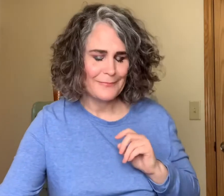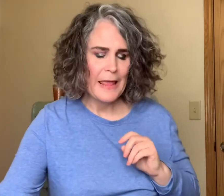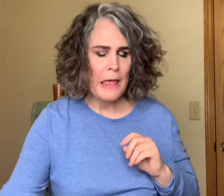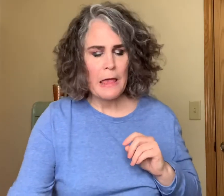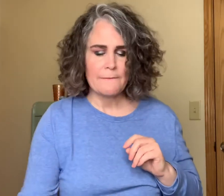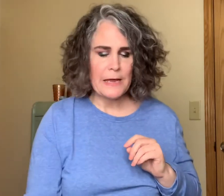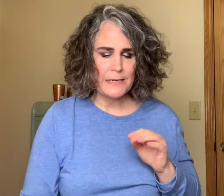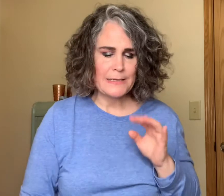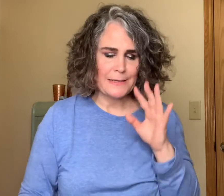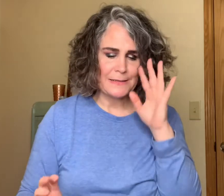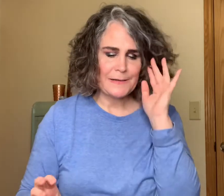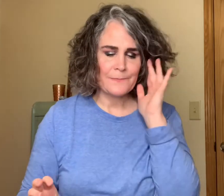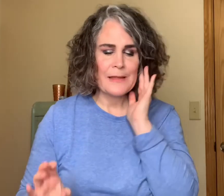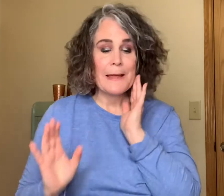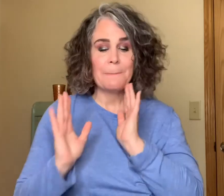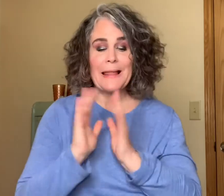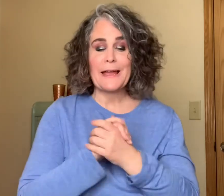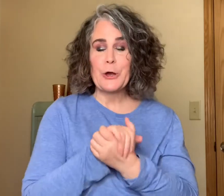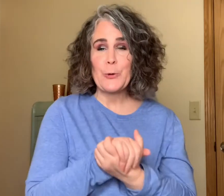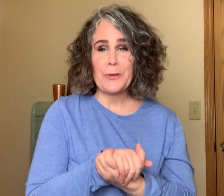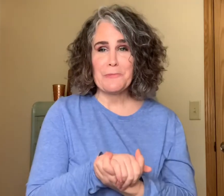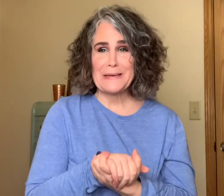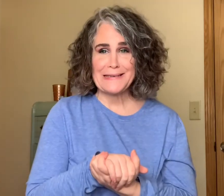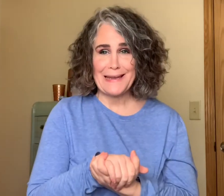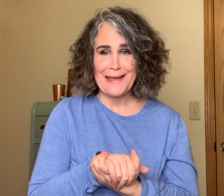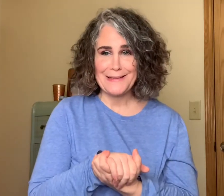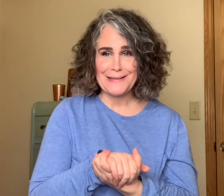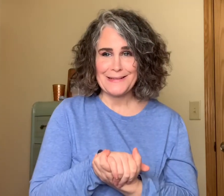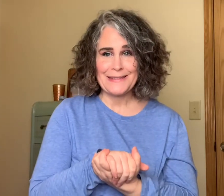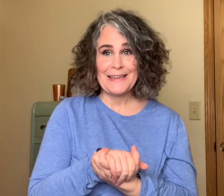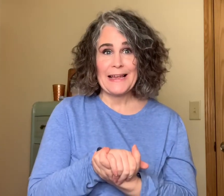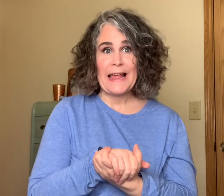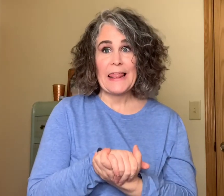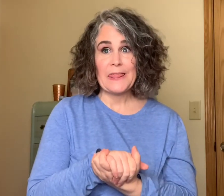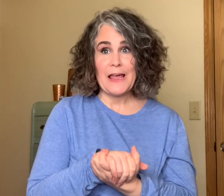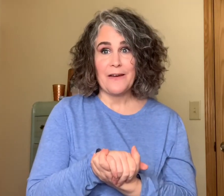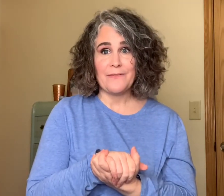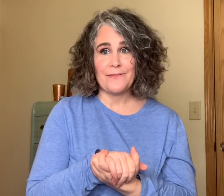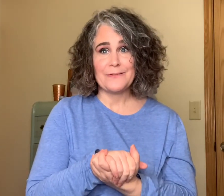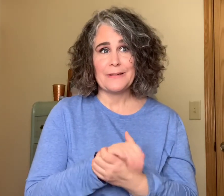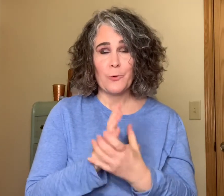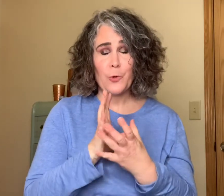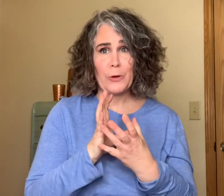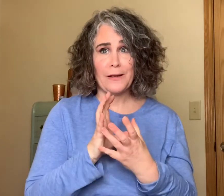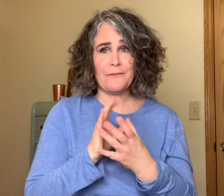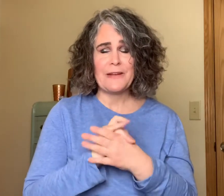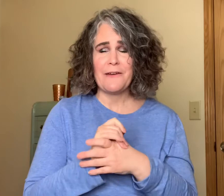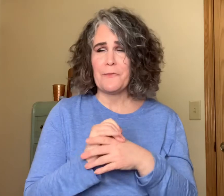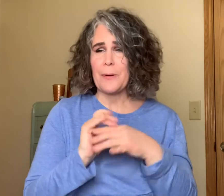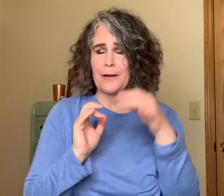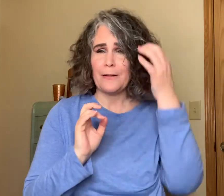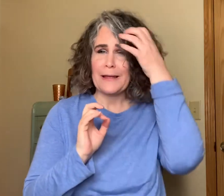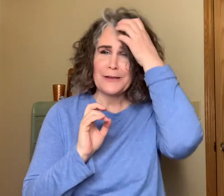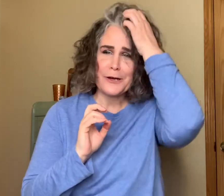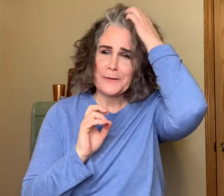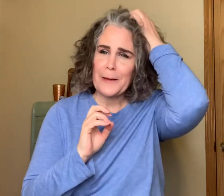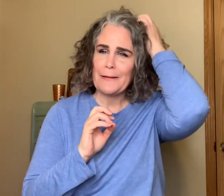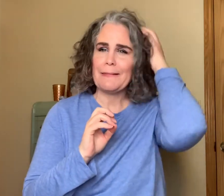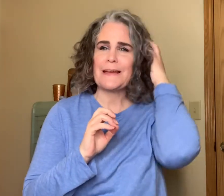very sexy sexy black opium intense love would love to have a bottle I talked about it last